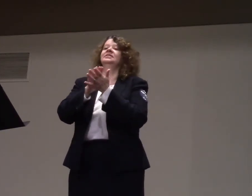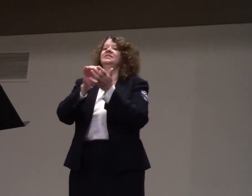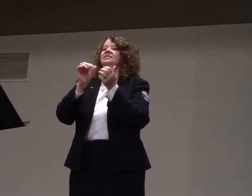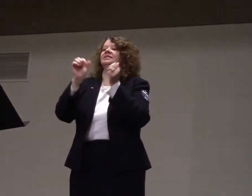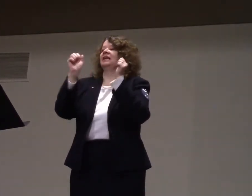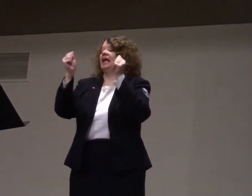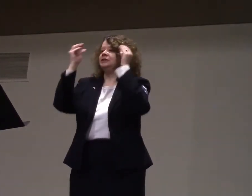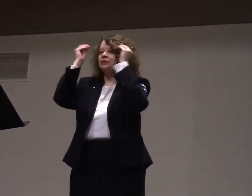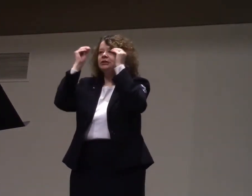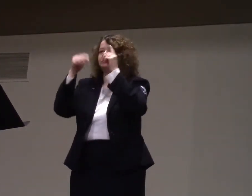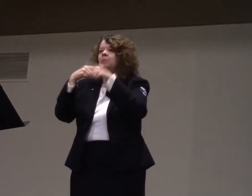there in Jamaica.